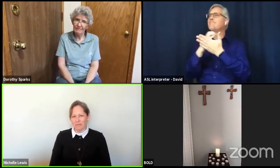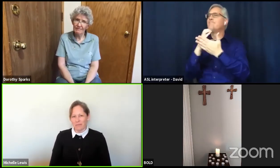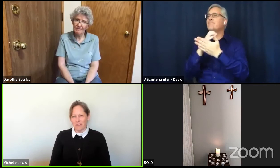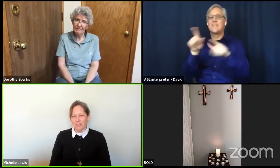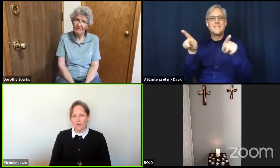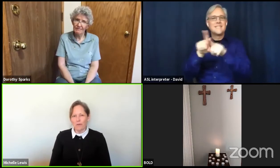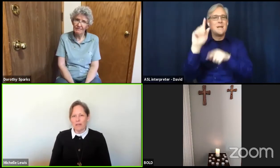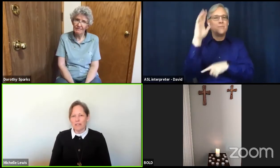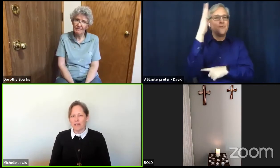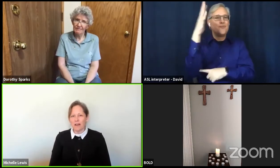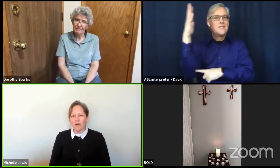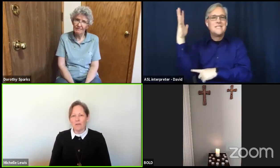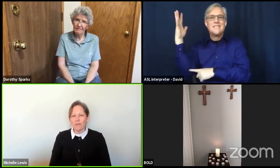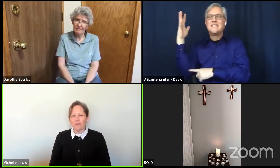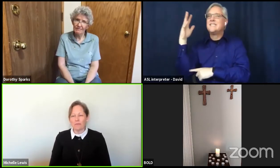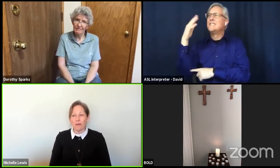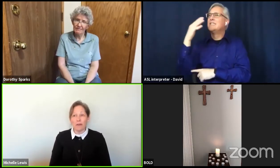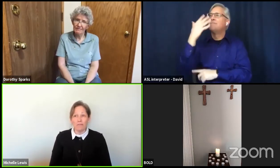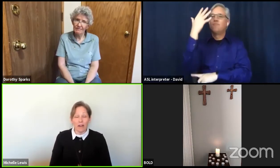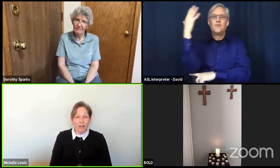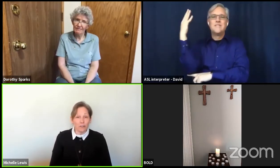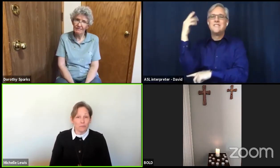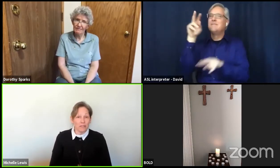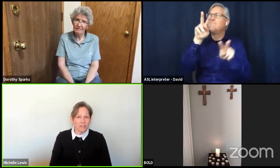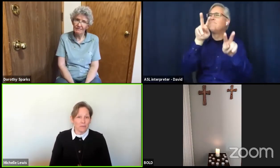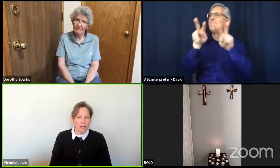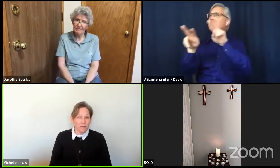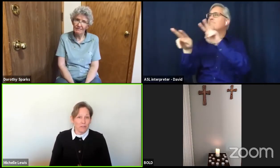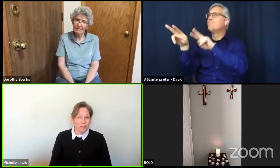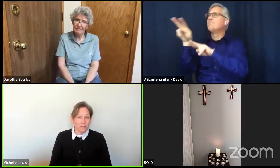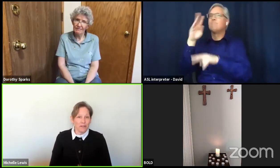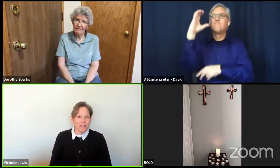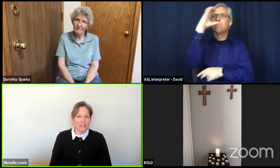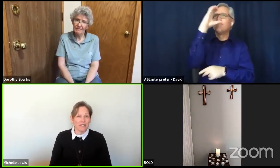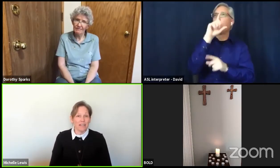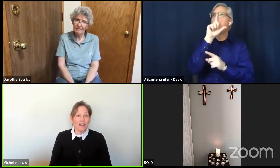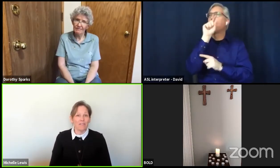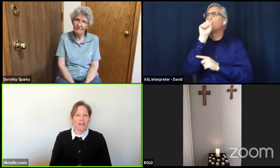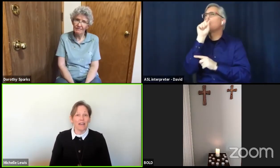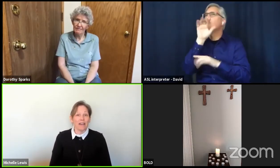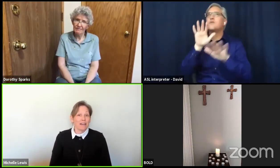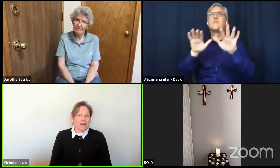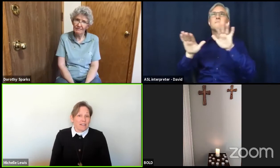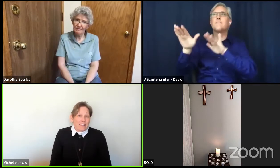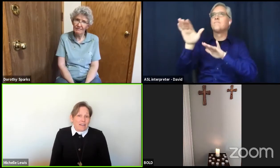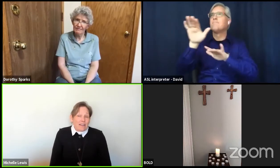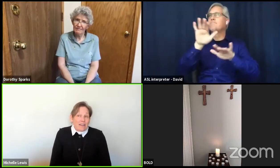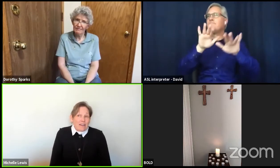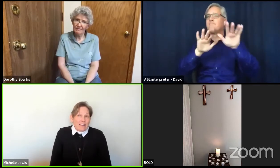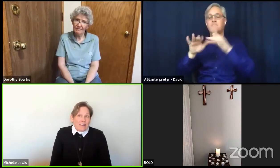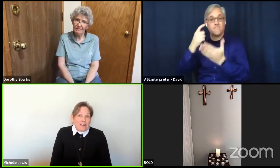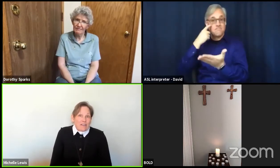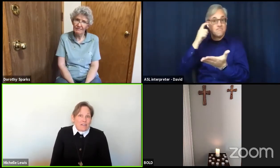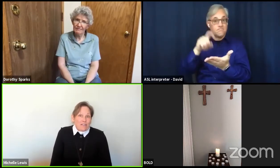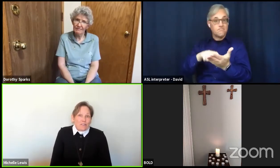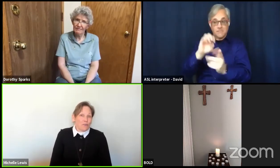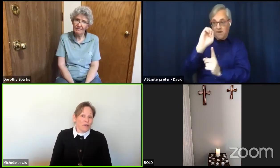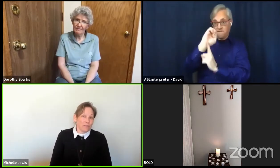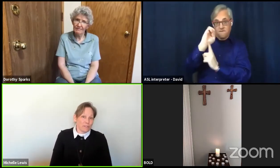Notice how the environment around you is having a joyful time